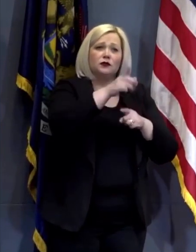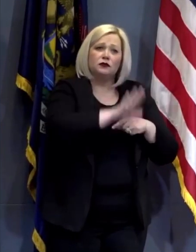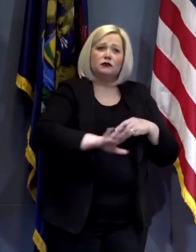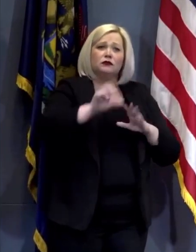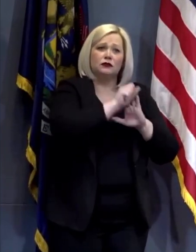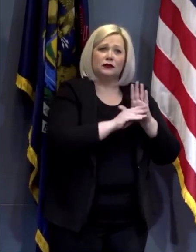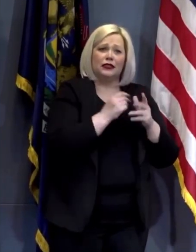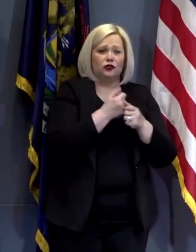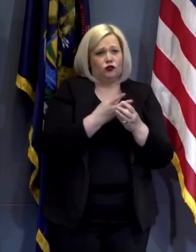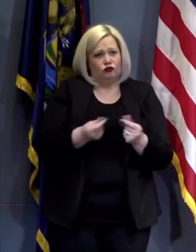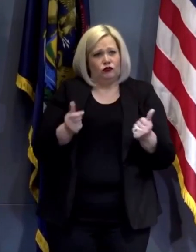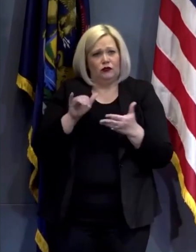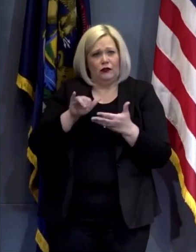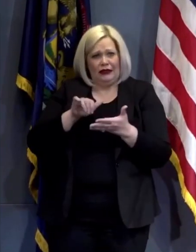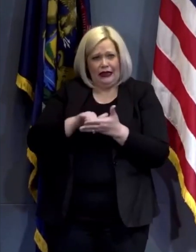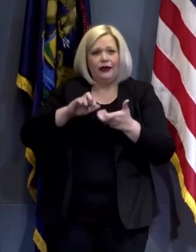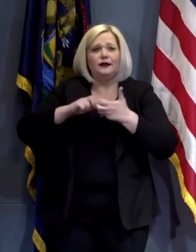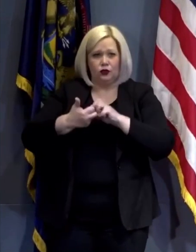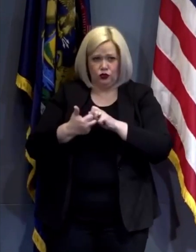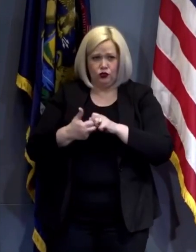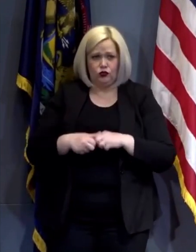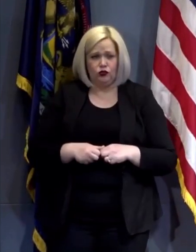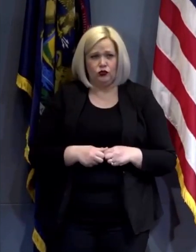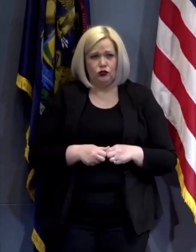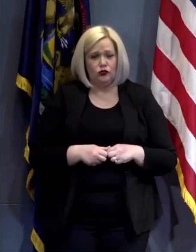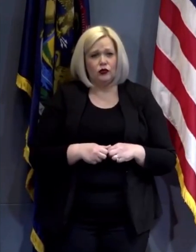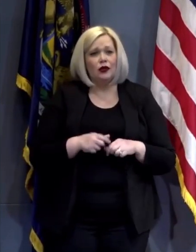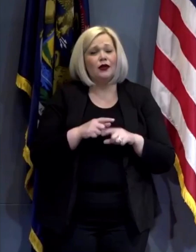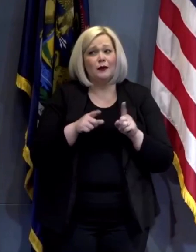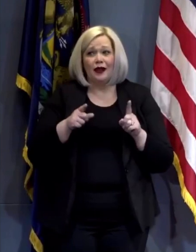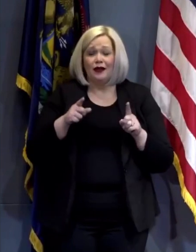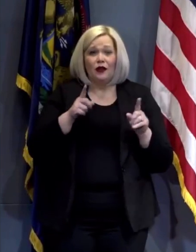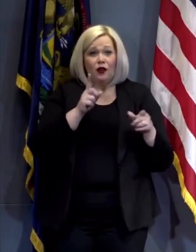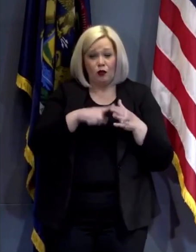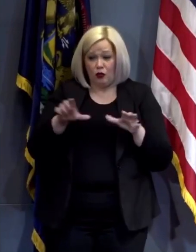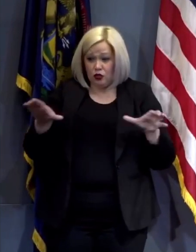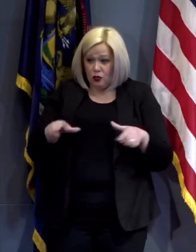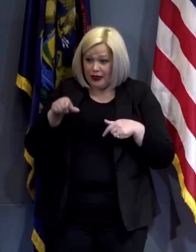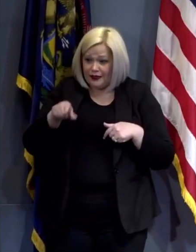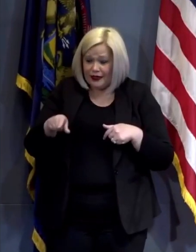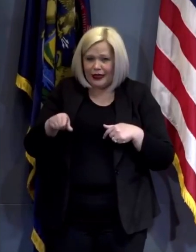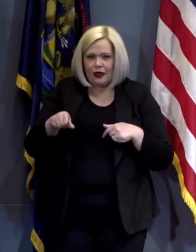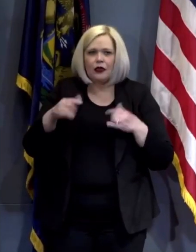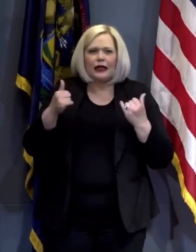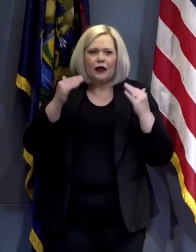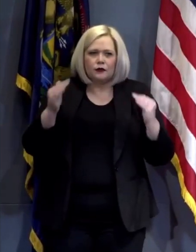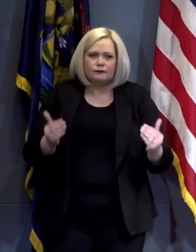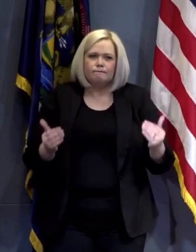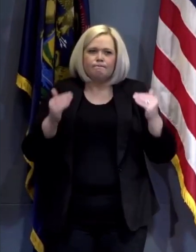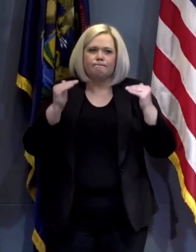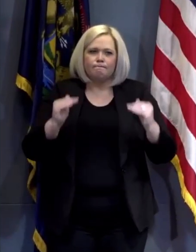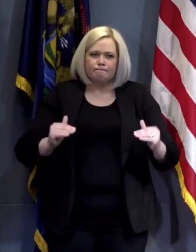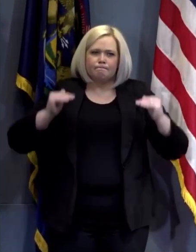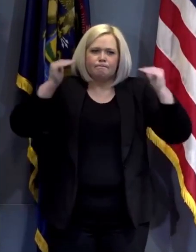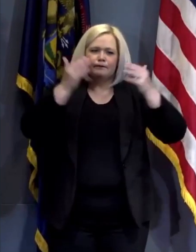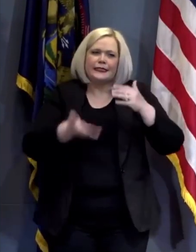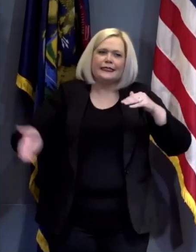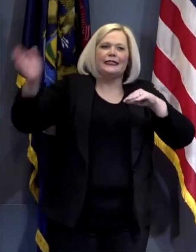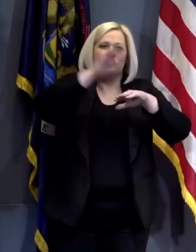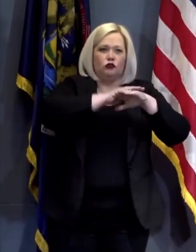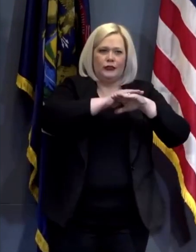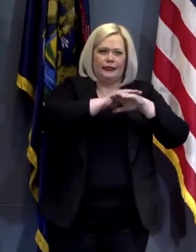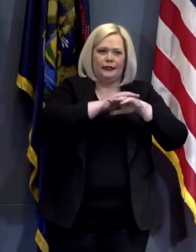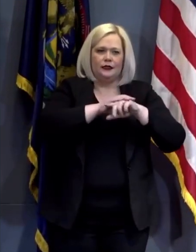to and addresses for the long term. But we need to take these measures to a higher level in the midst of this COVID-19